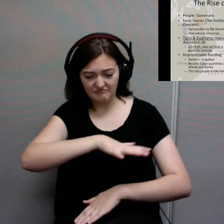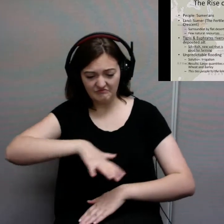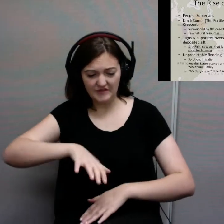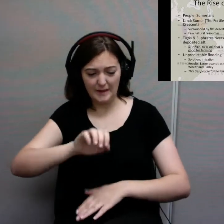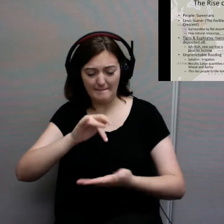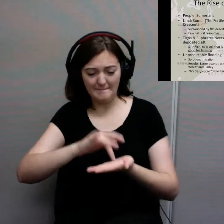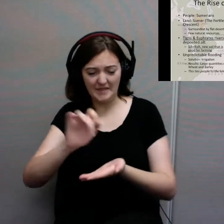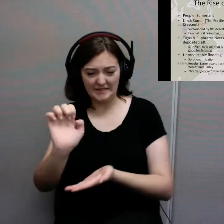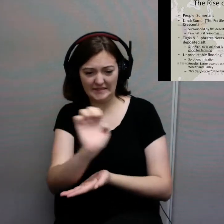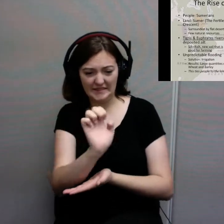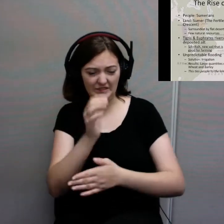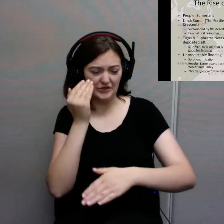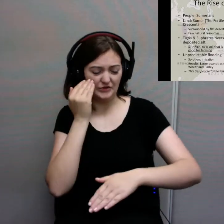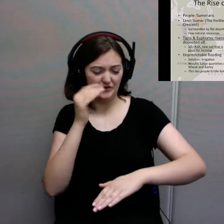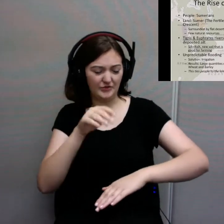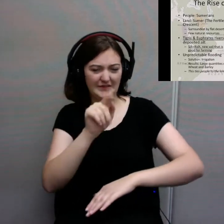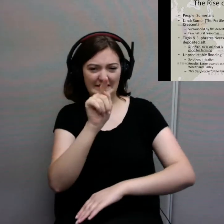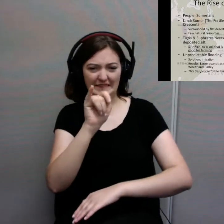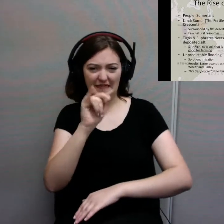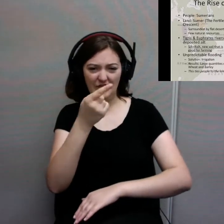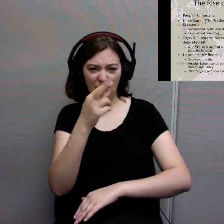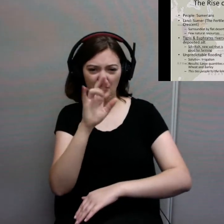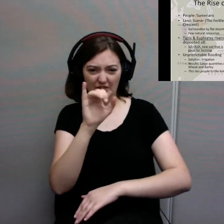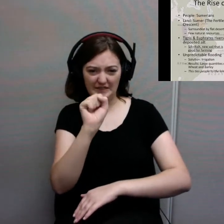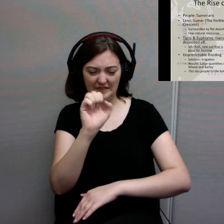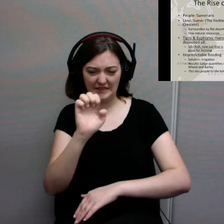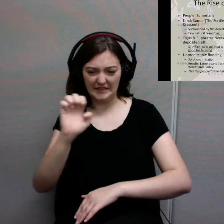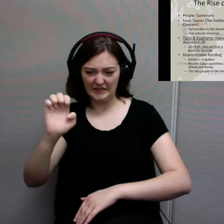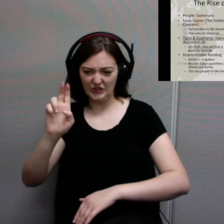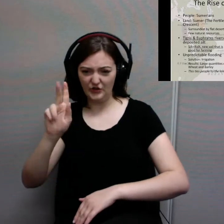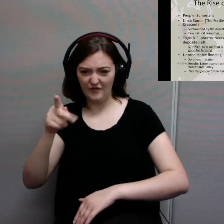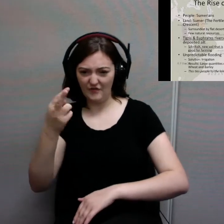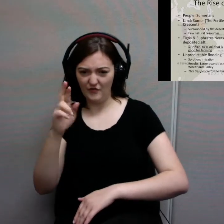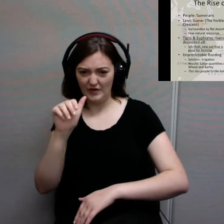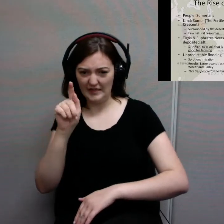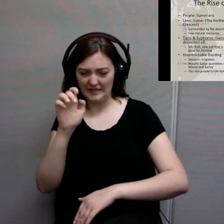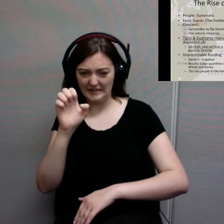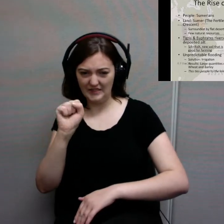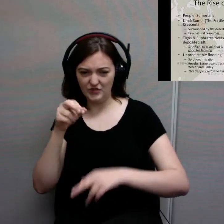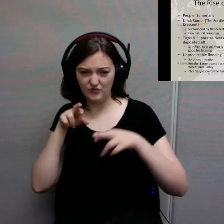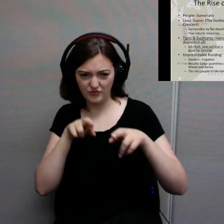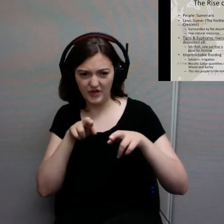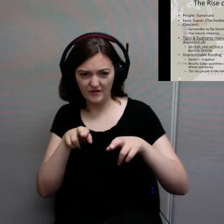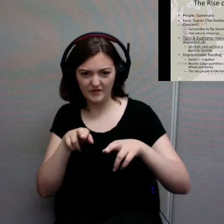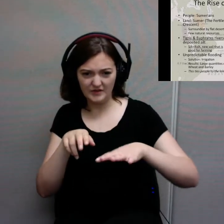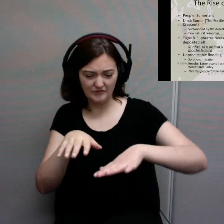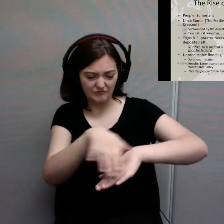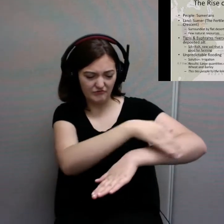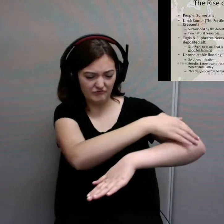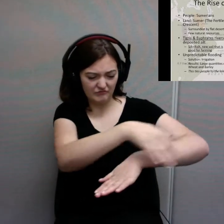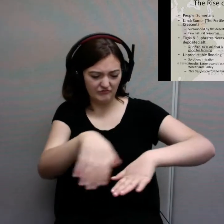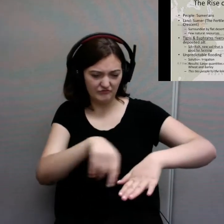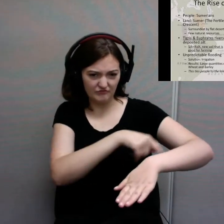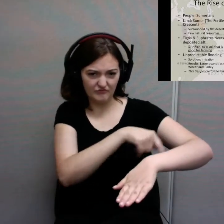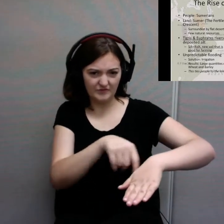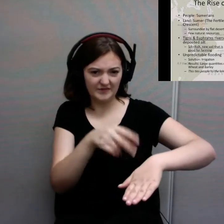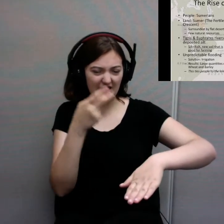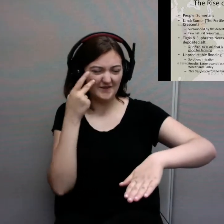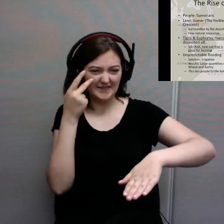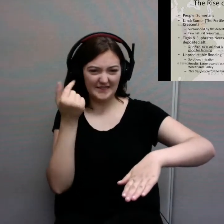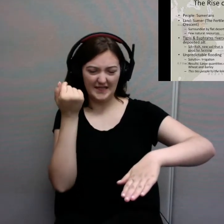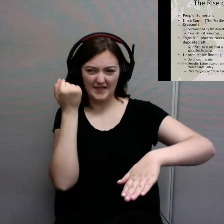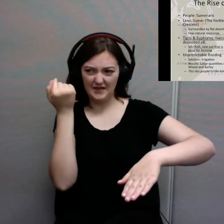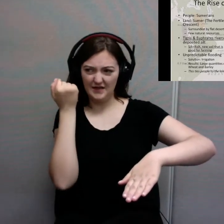River and also along the border of the Mediterranean Sea. And what you're looking at right now is referred to